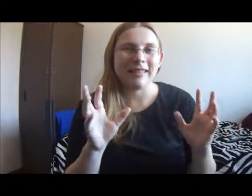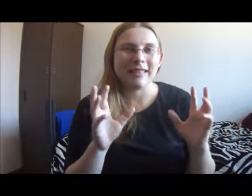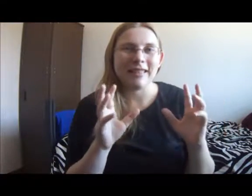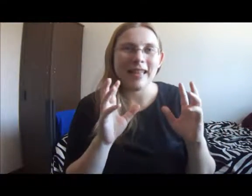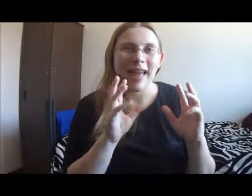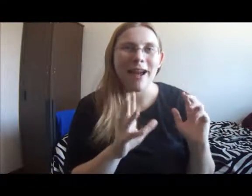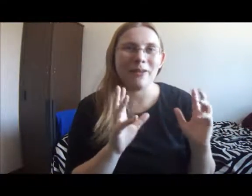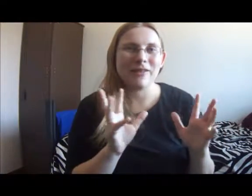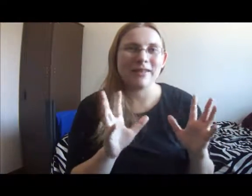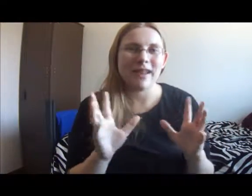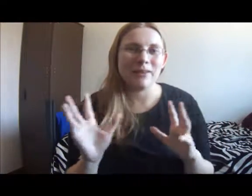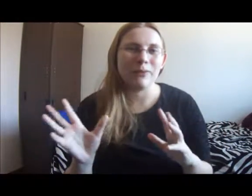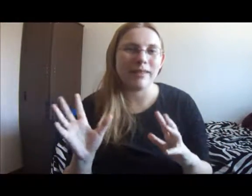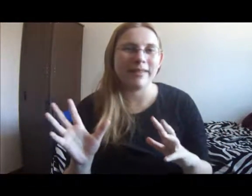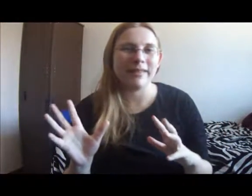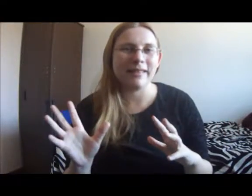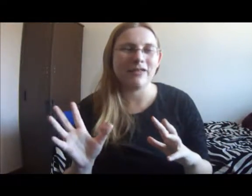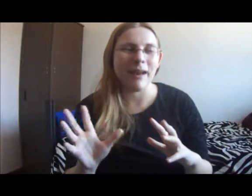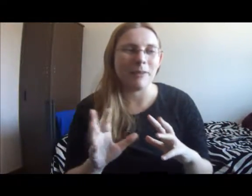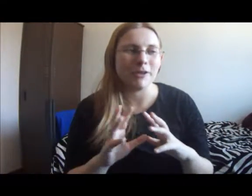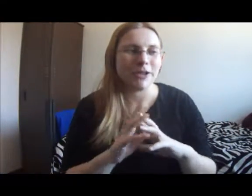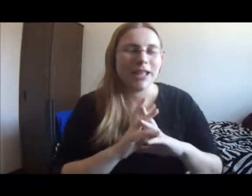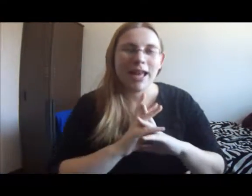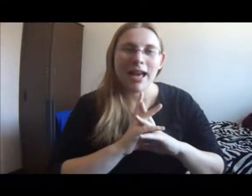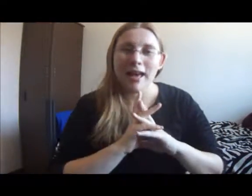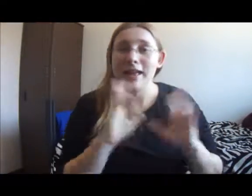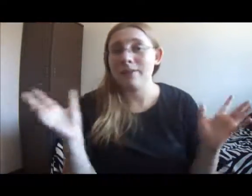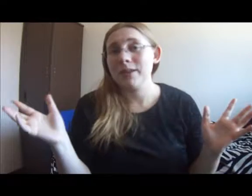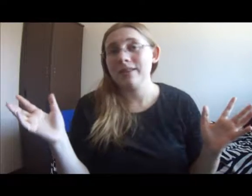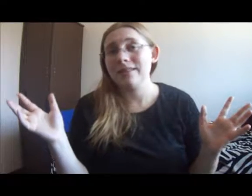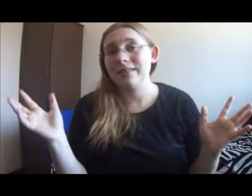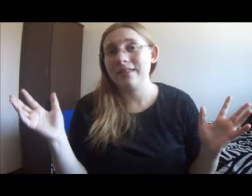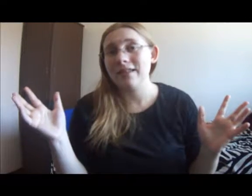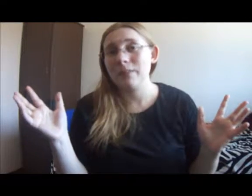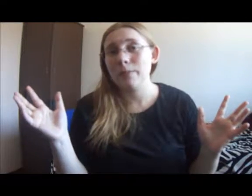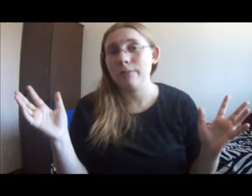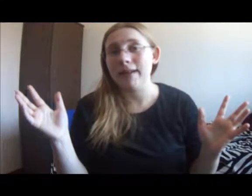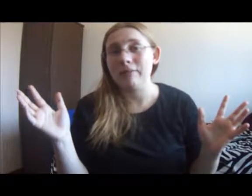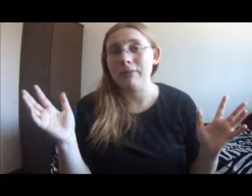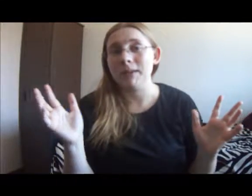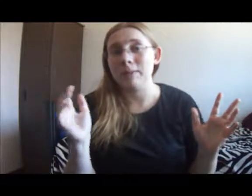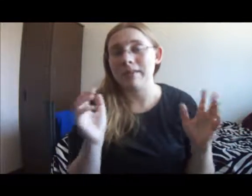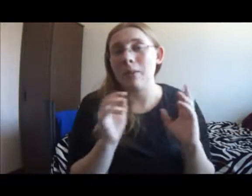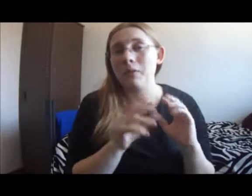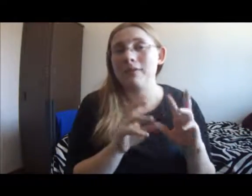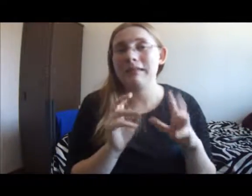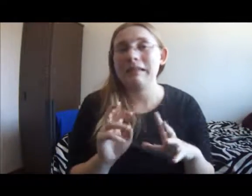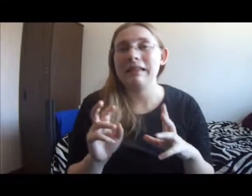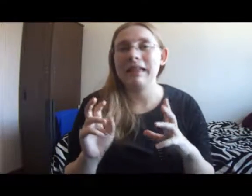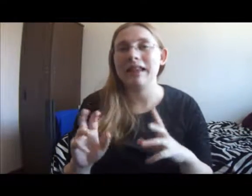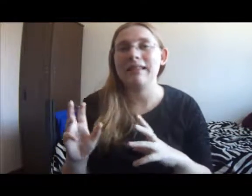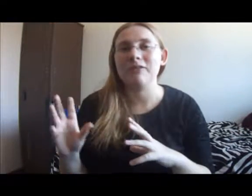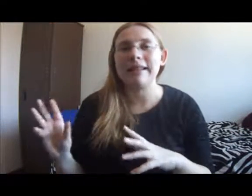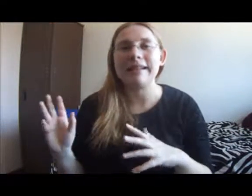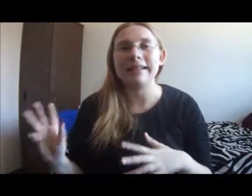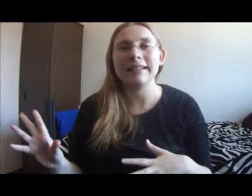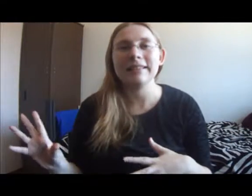how this title fits into this chapter. And I'm curious on your perspective of it because I wasn't seeing anything really clear.